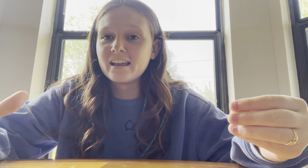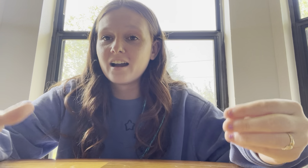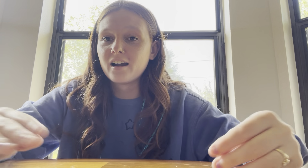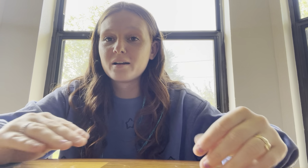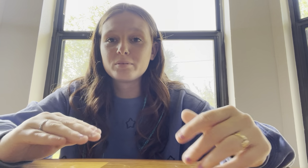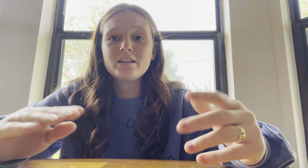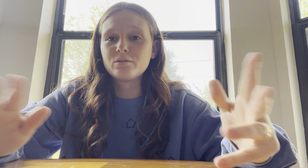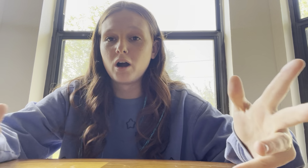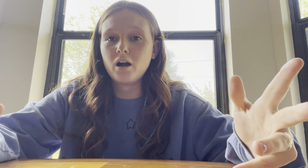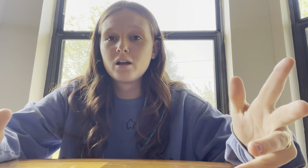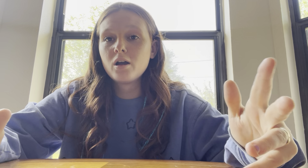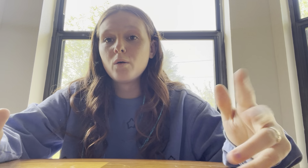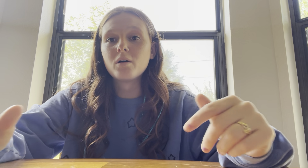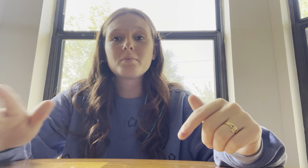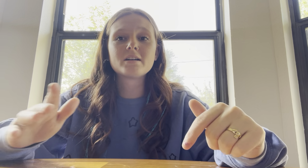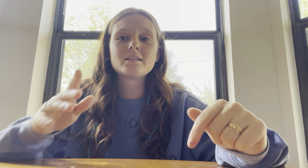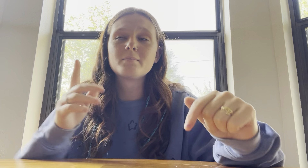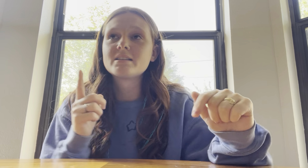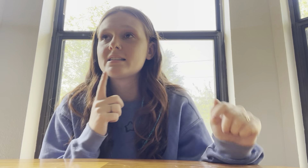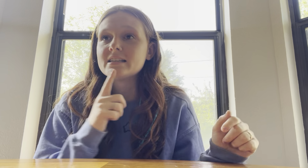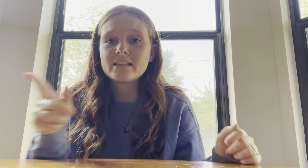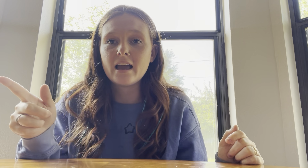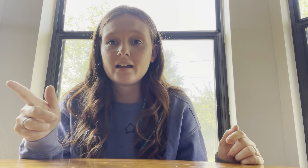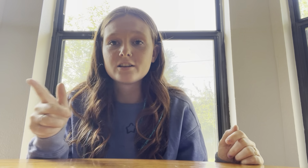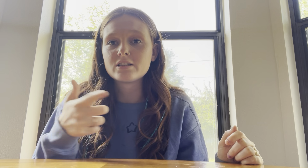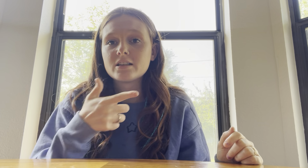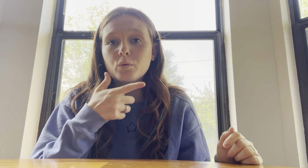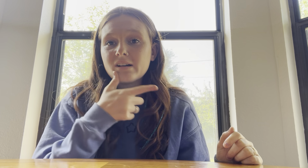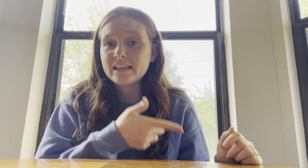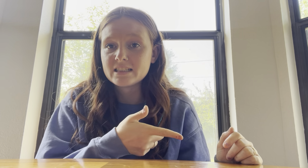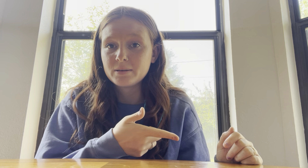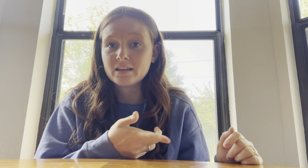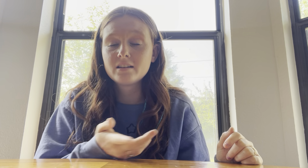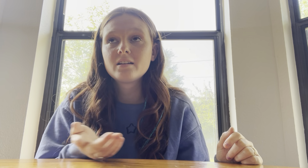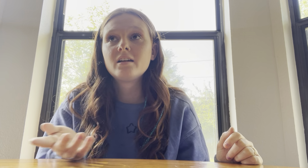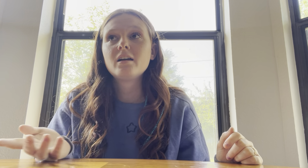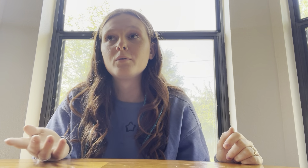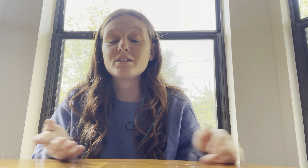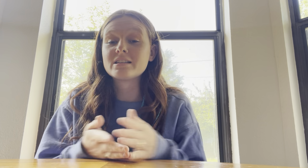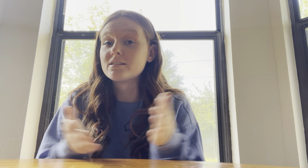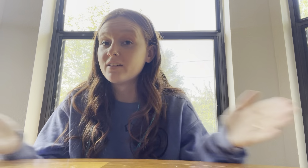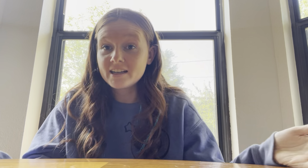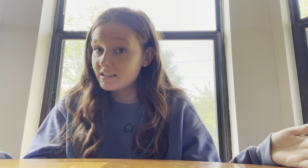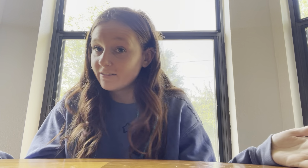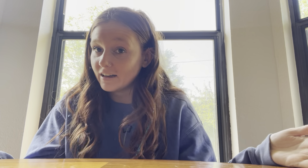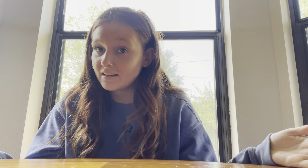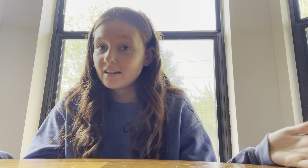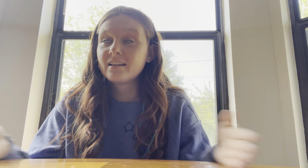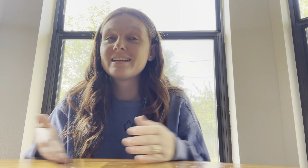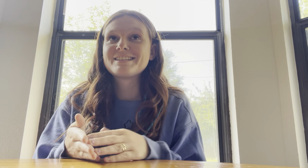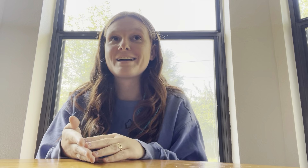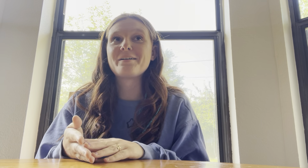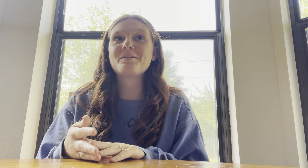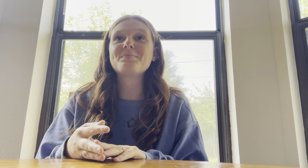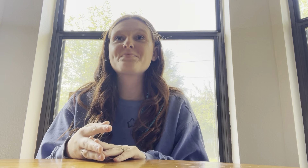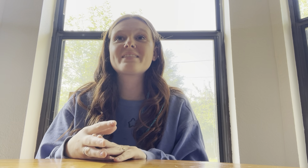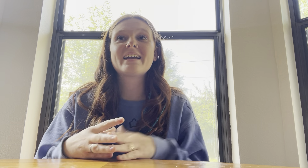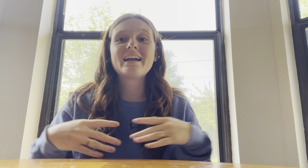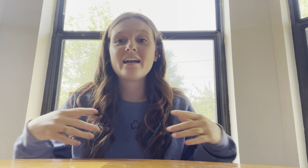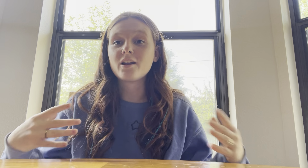are completely wrong. One person meant to say say, and she said the word lesbian, which is very different. So, in